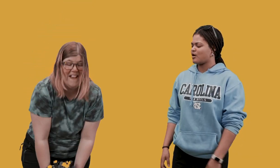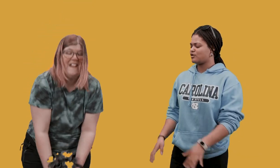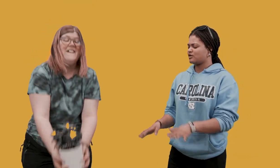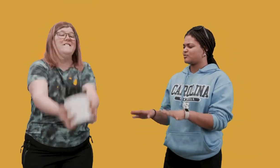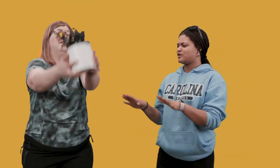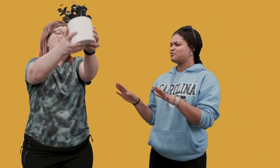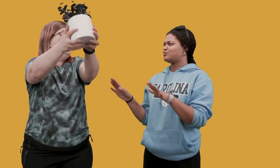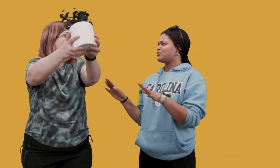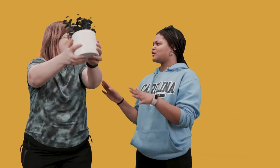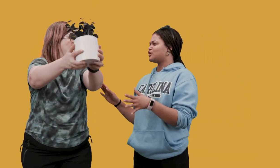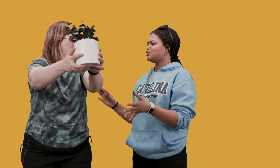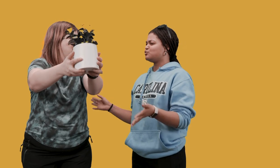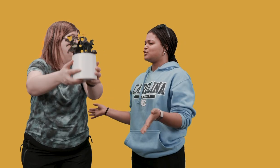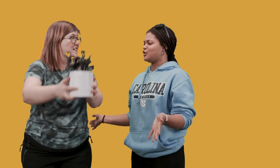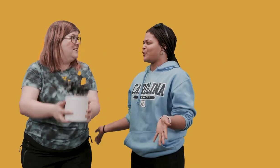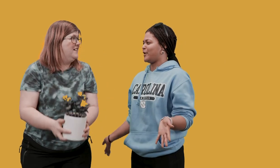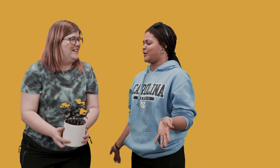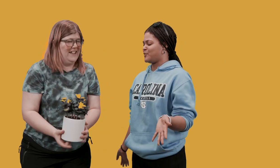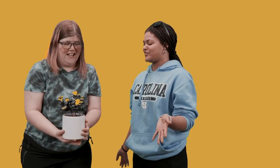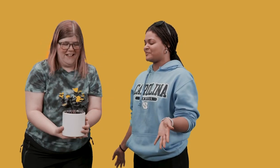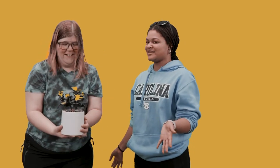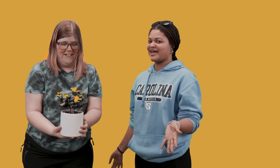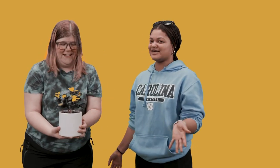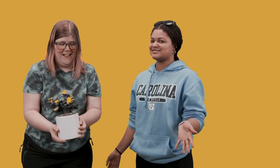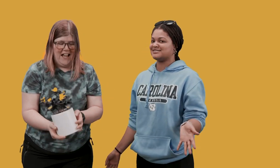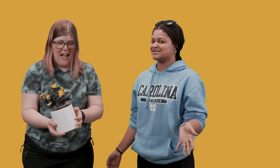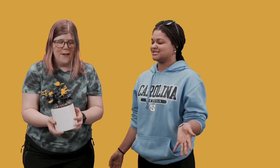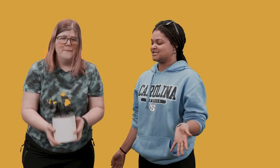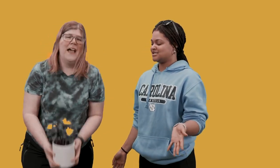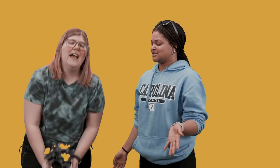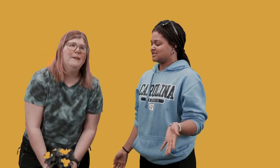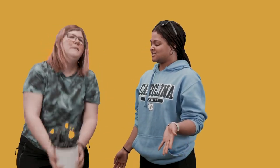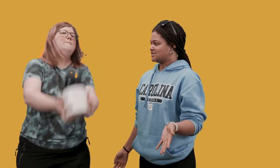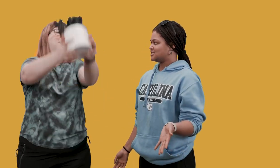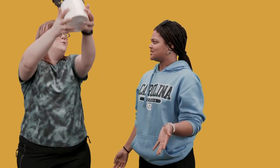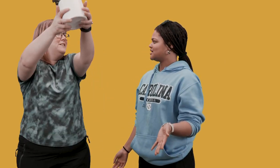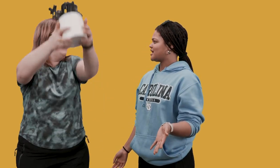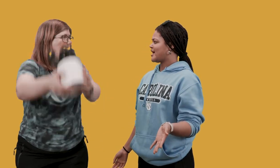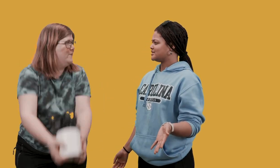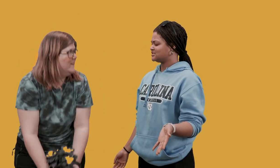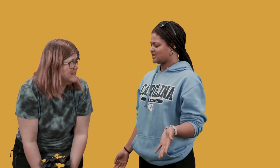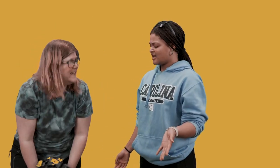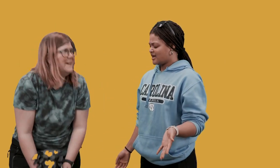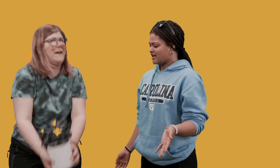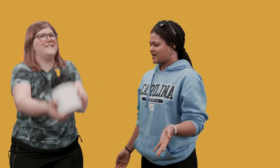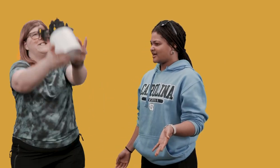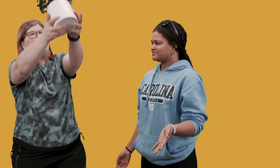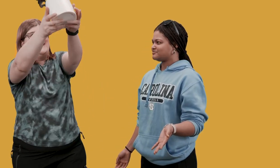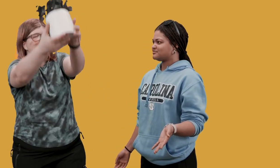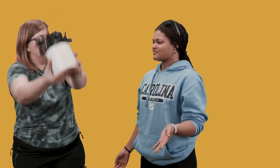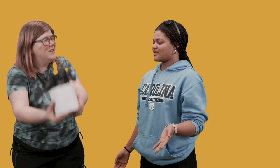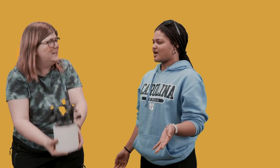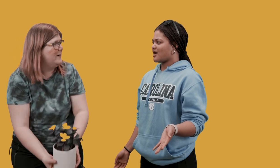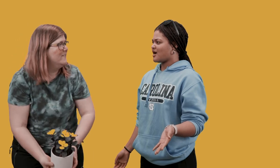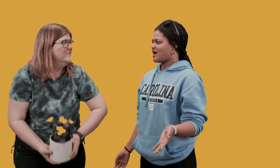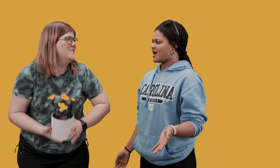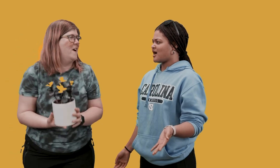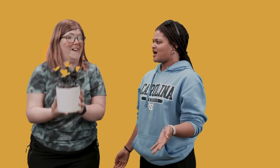hold on what what are you doing with the plant um I'm being really powerful see I'm exercising because I'm really powerful and strong